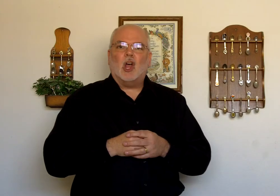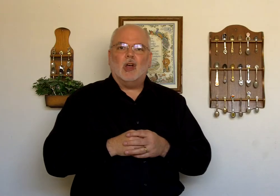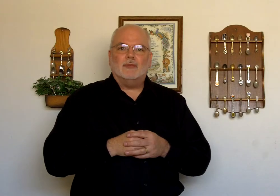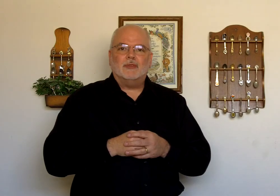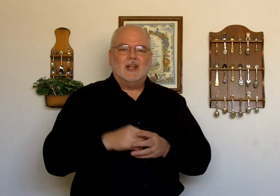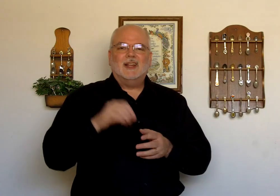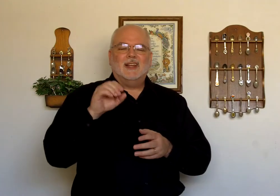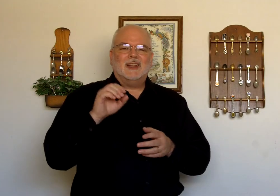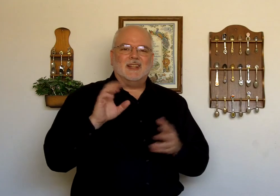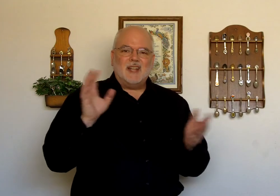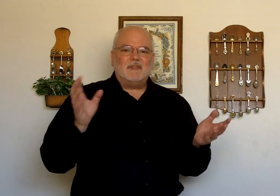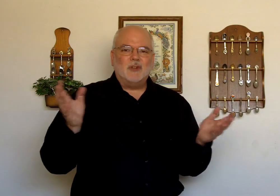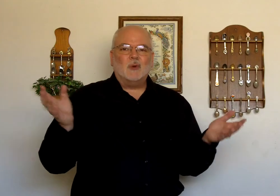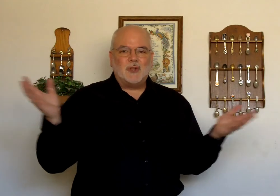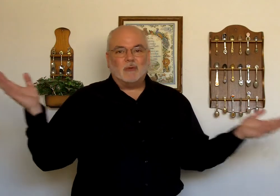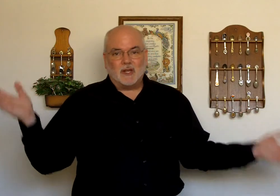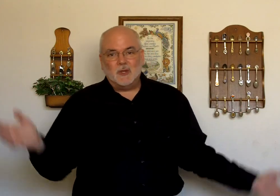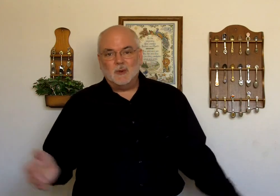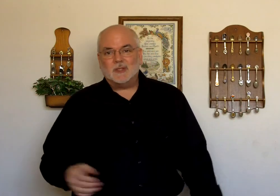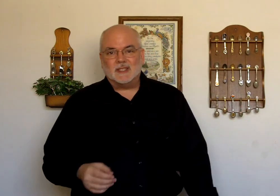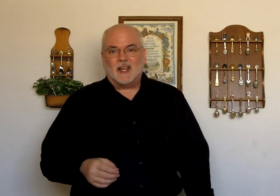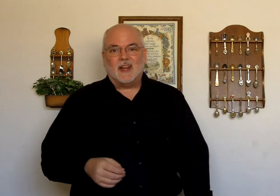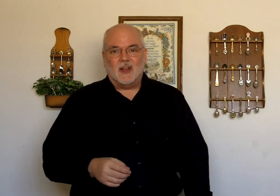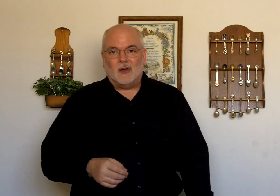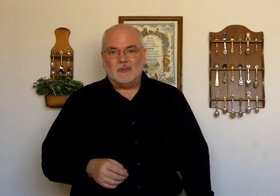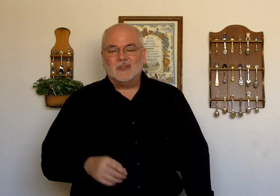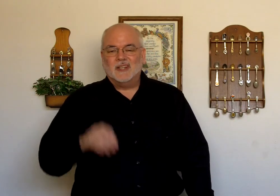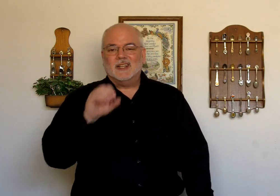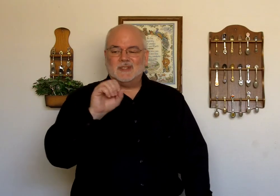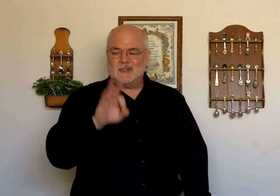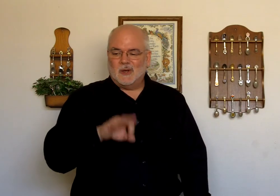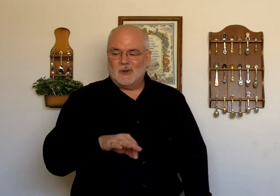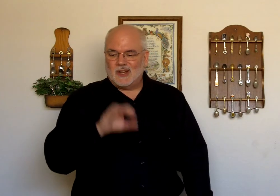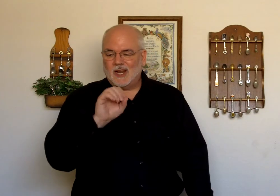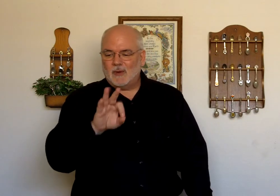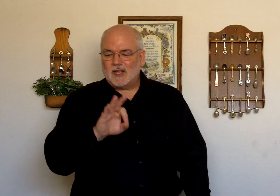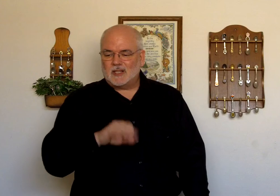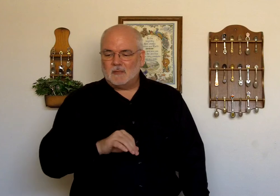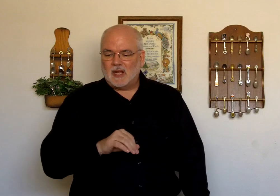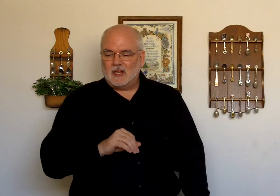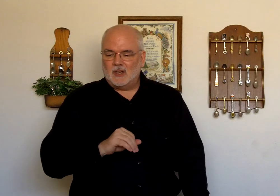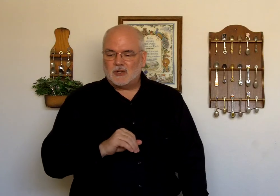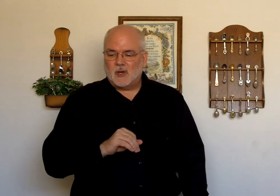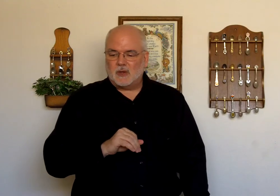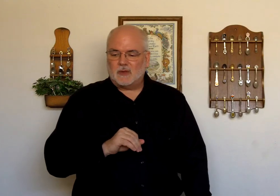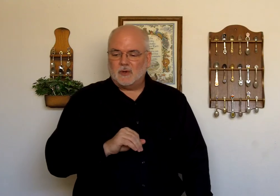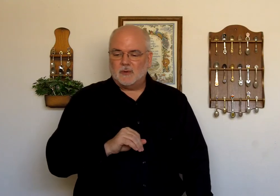of. The deaf don't generally use the sign of. So. Anyway. That's a little my English showing through.